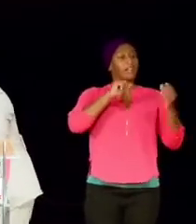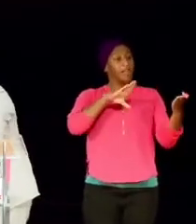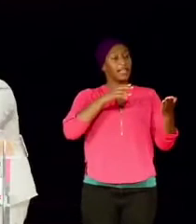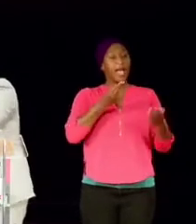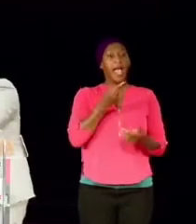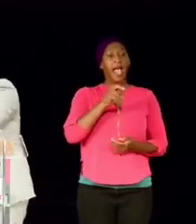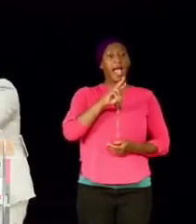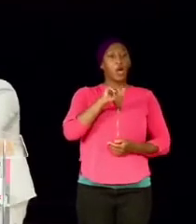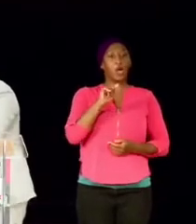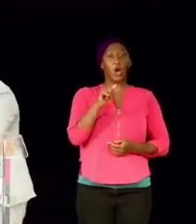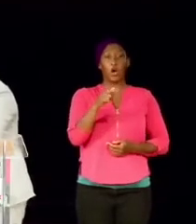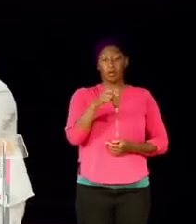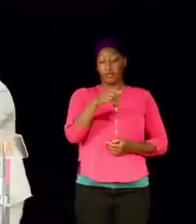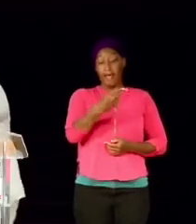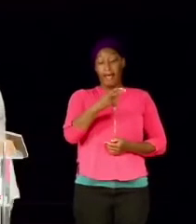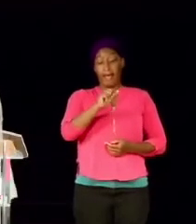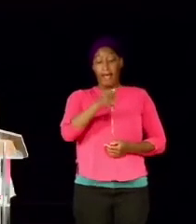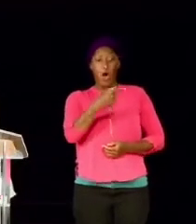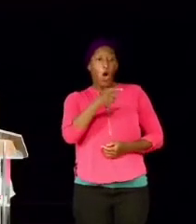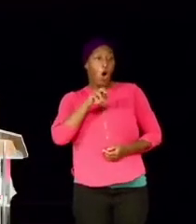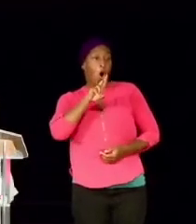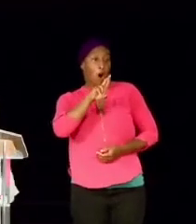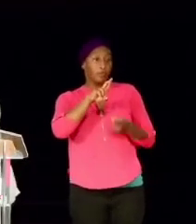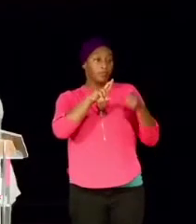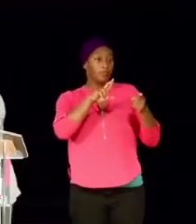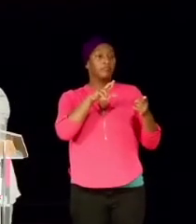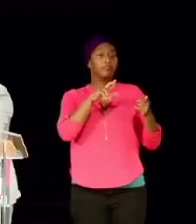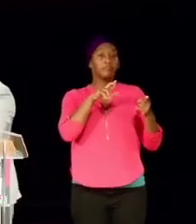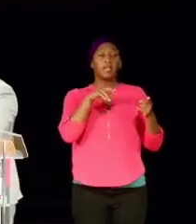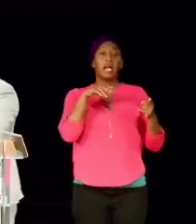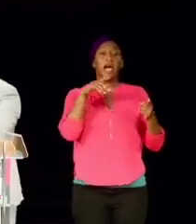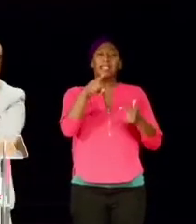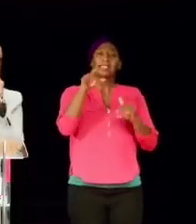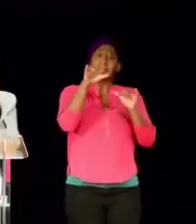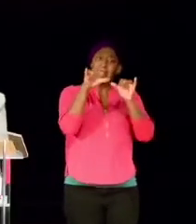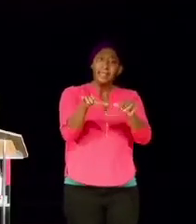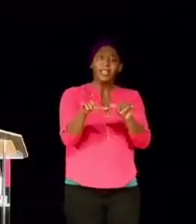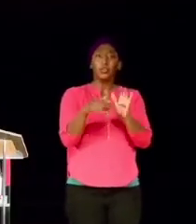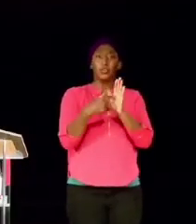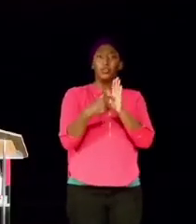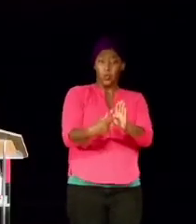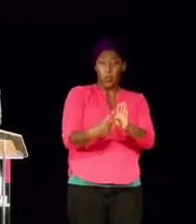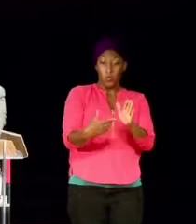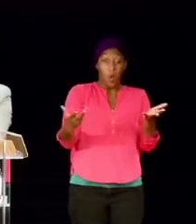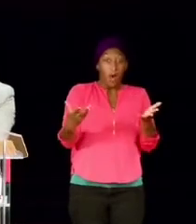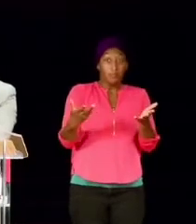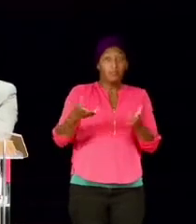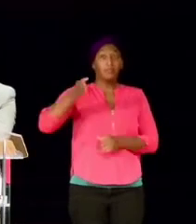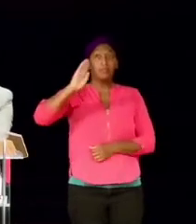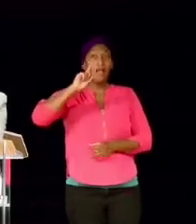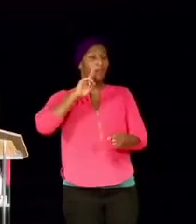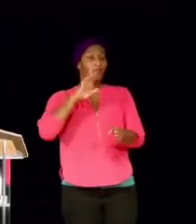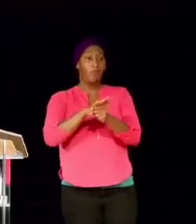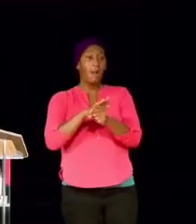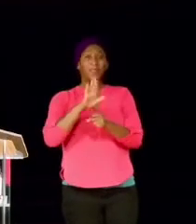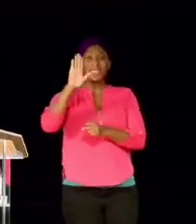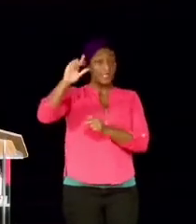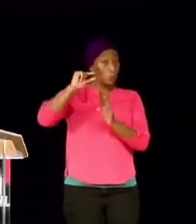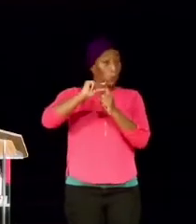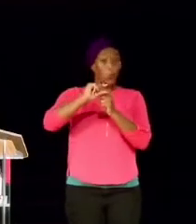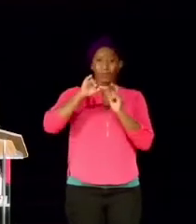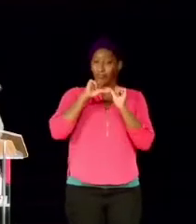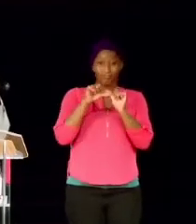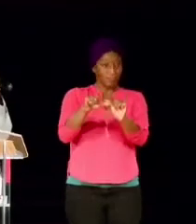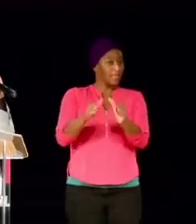but the Bible shows us that Abraham still had a word from the Lord. Ishmael